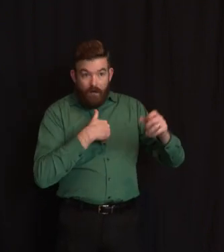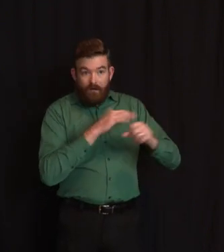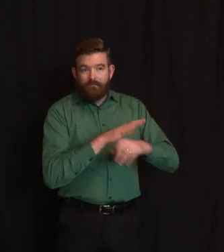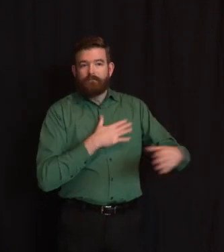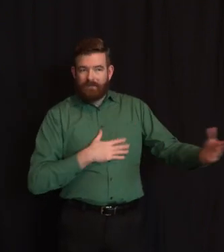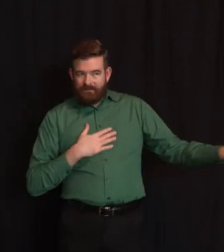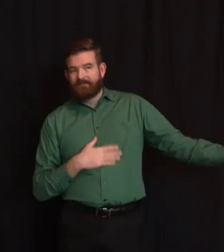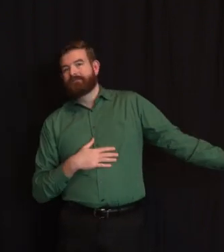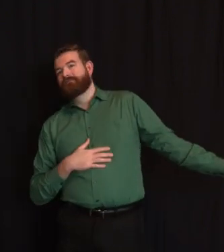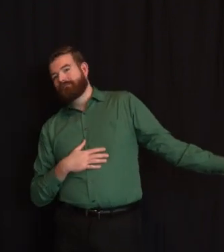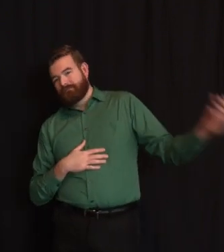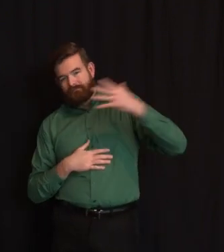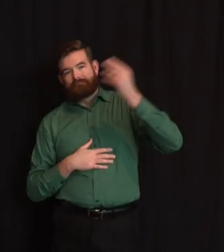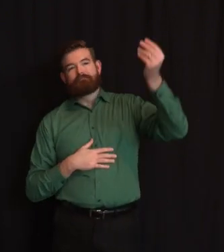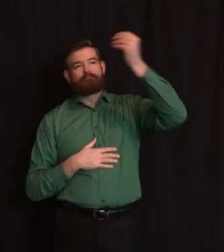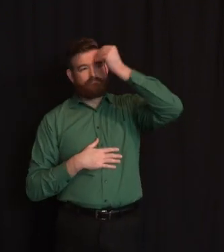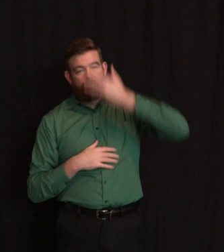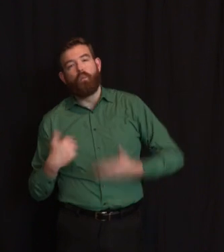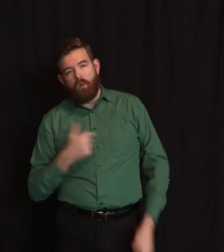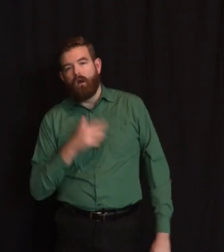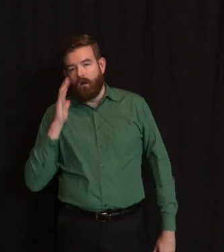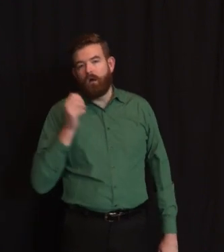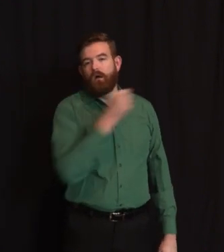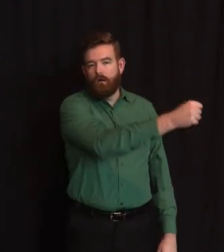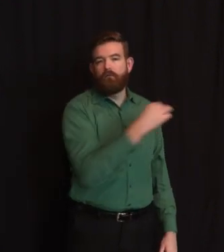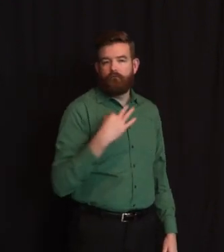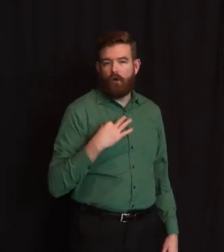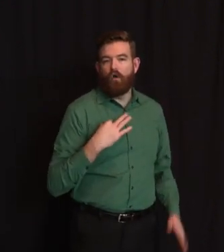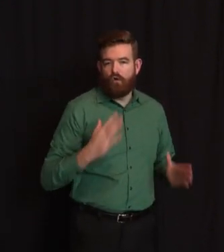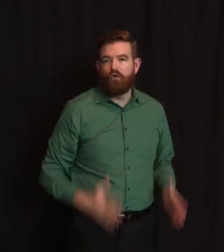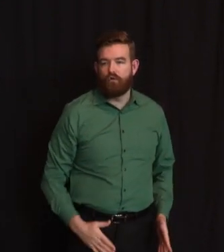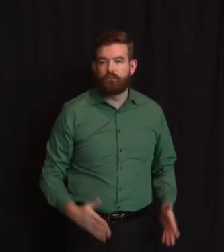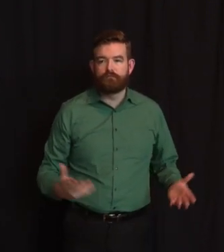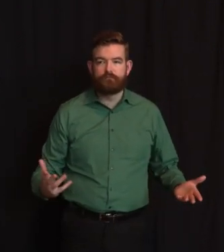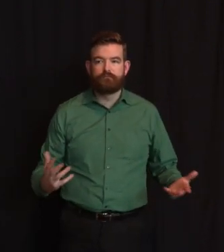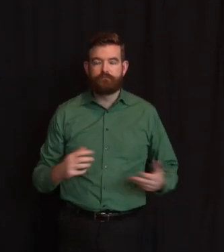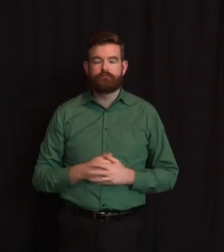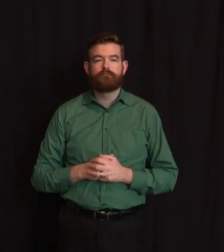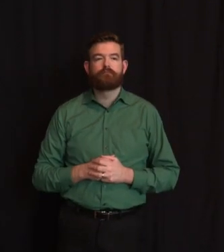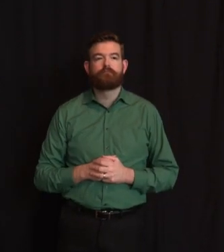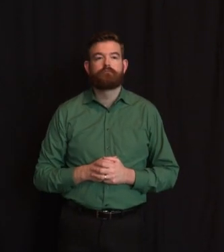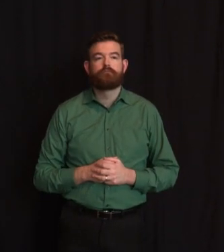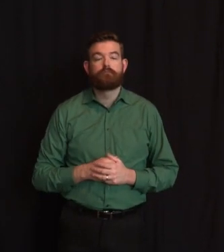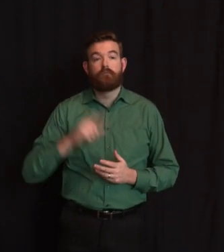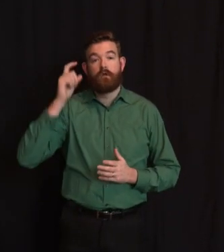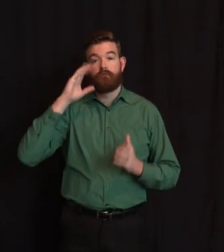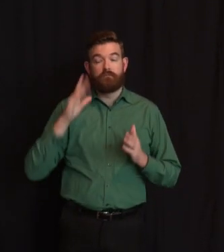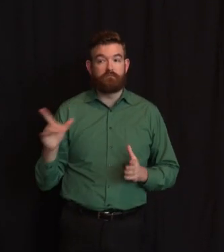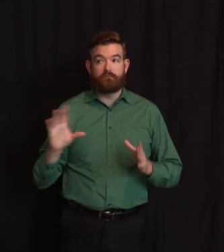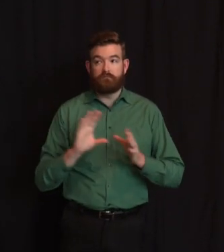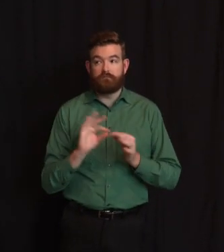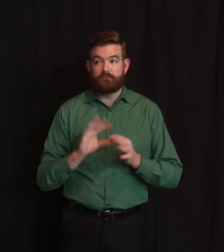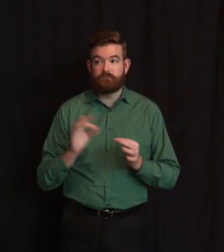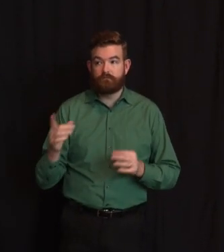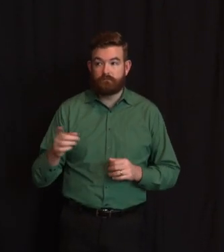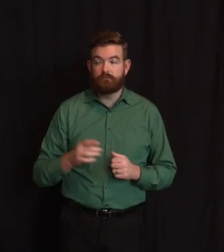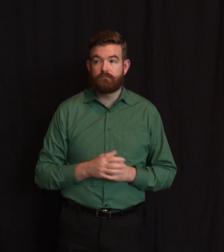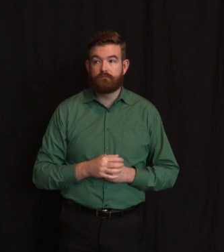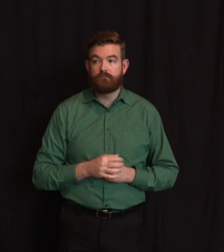I'll just say a couple of things before we break. We've talked about the national